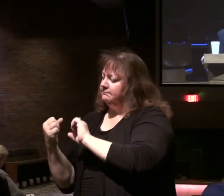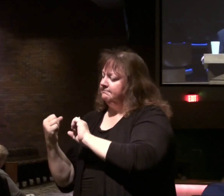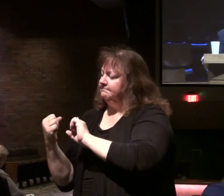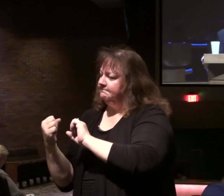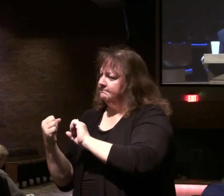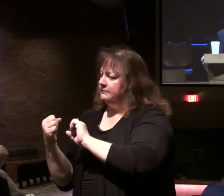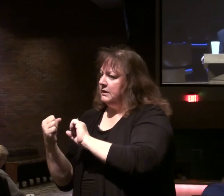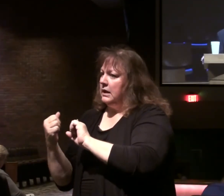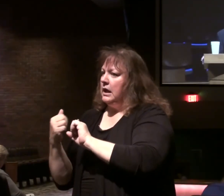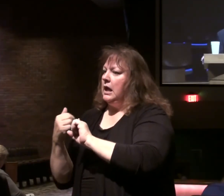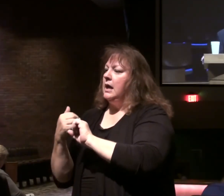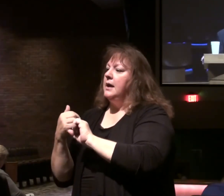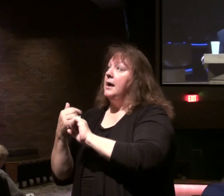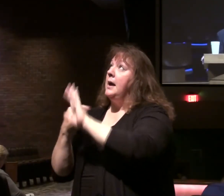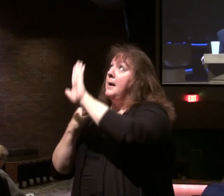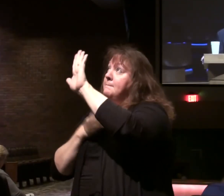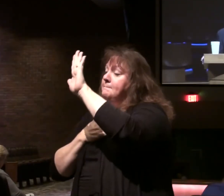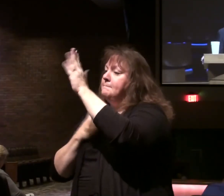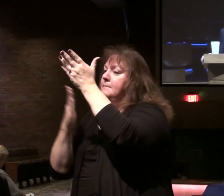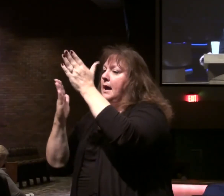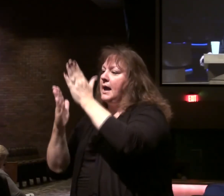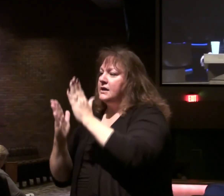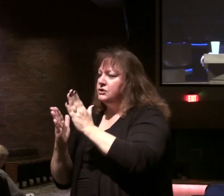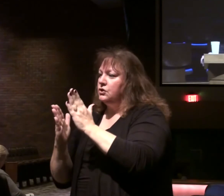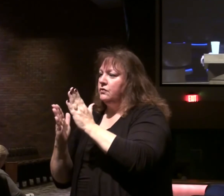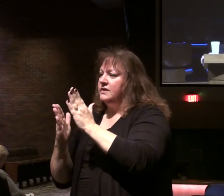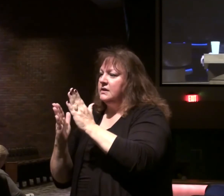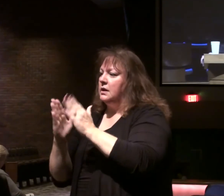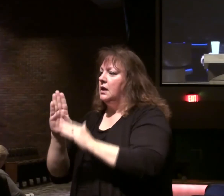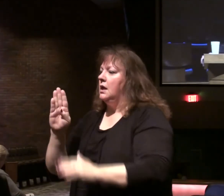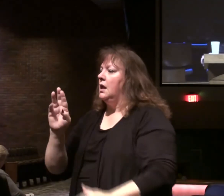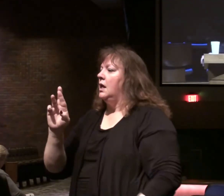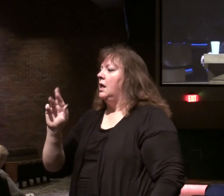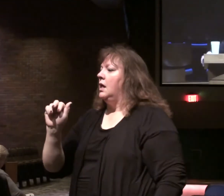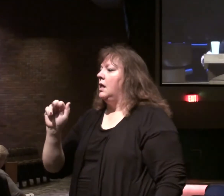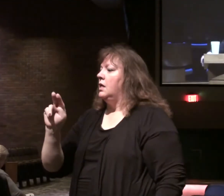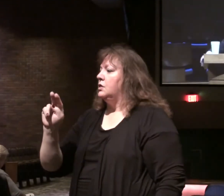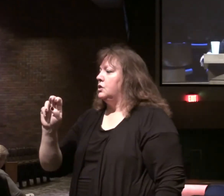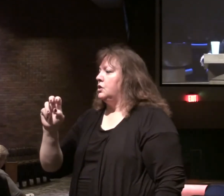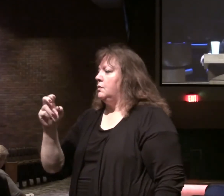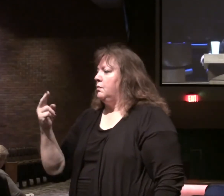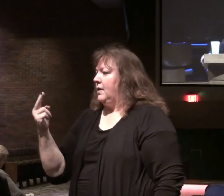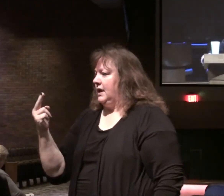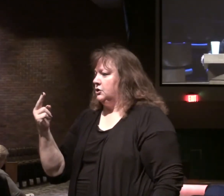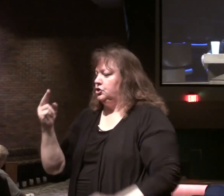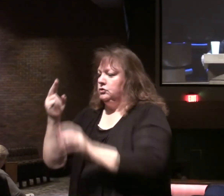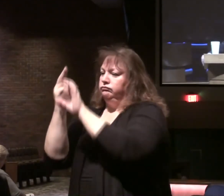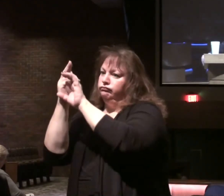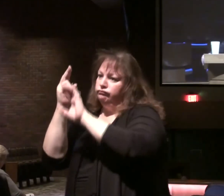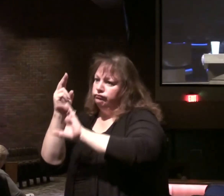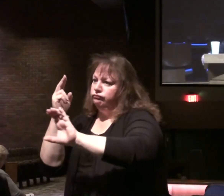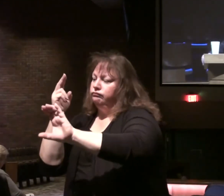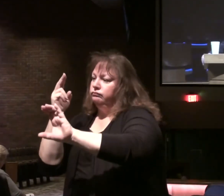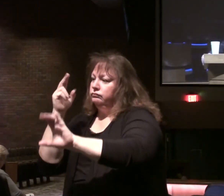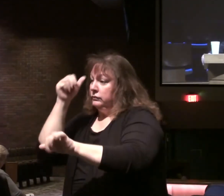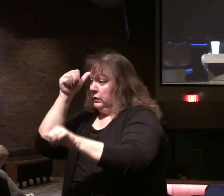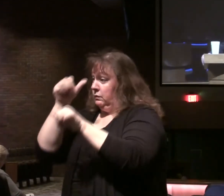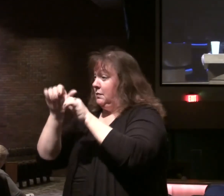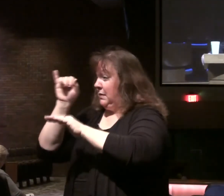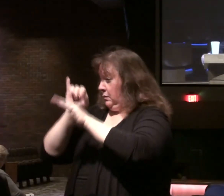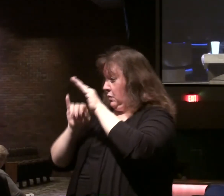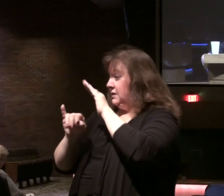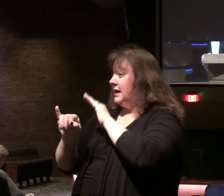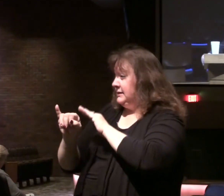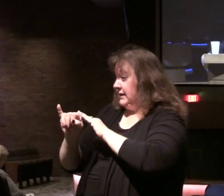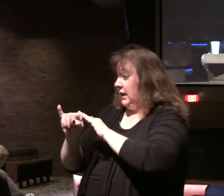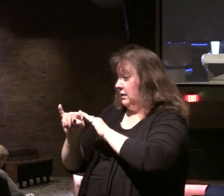I am going to bring in my servant, the branch. Which is proud. Remember in Isaiah's